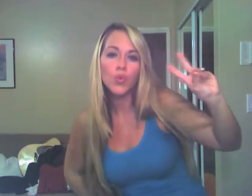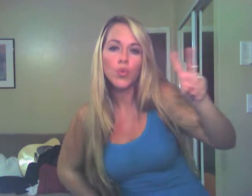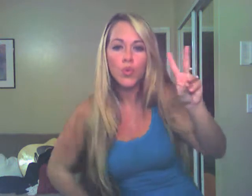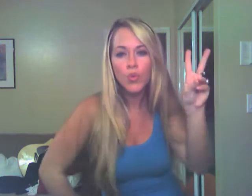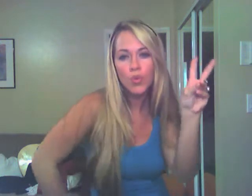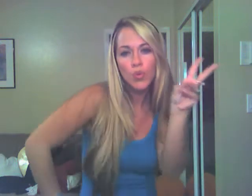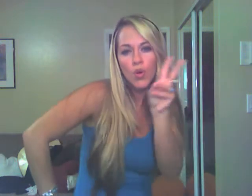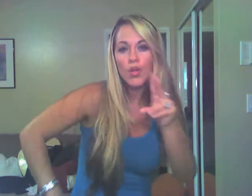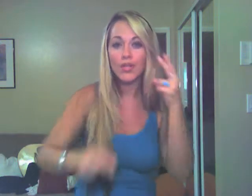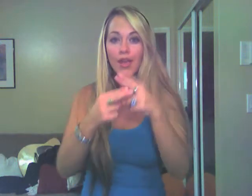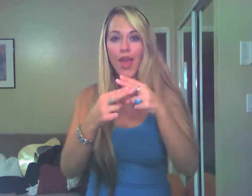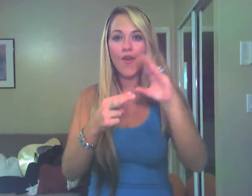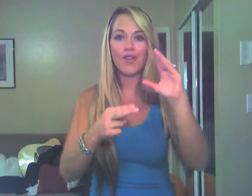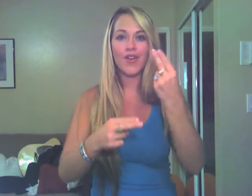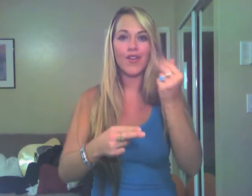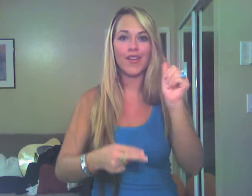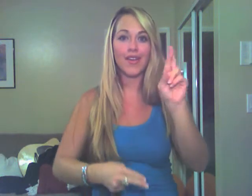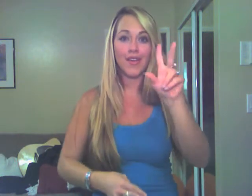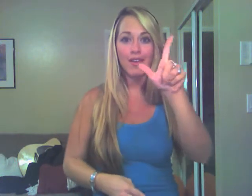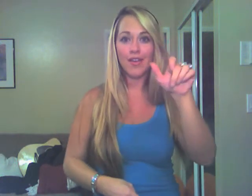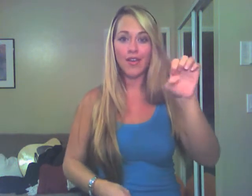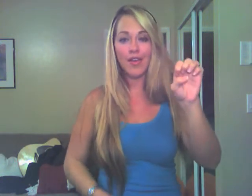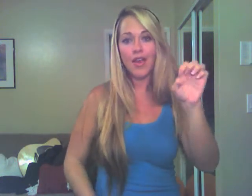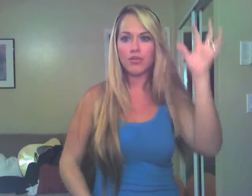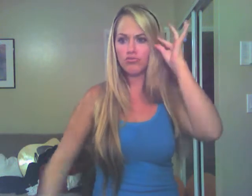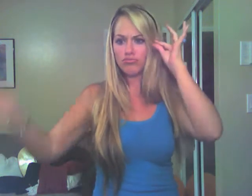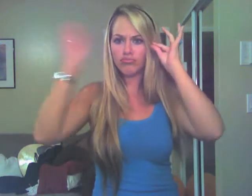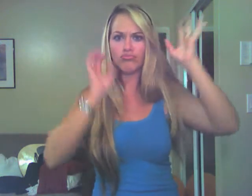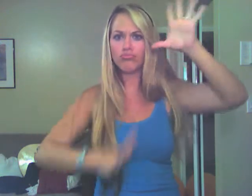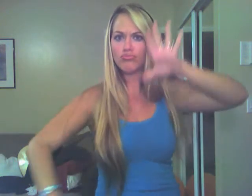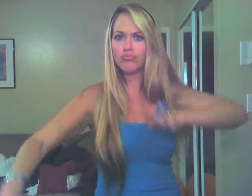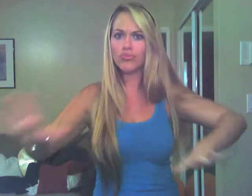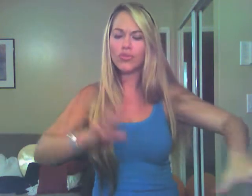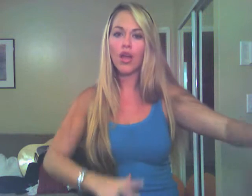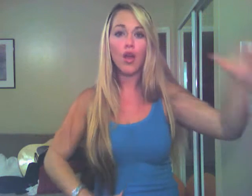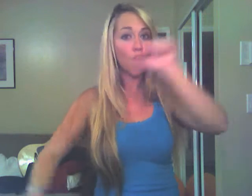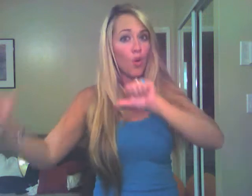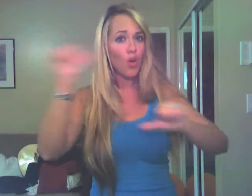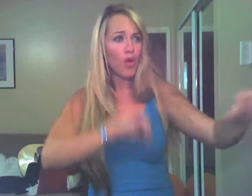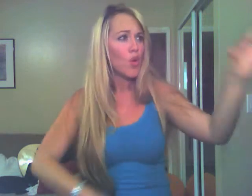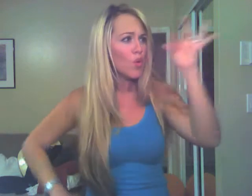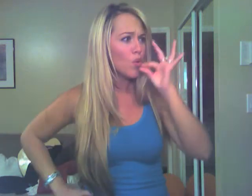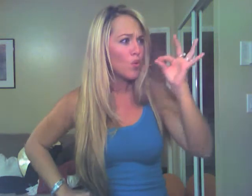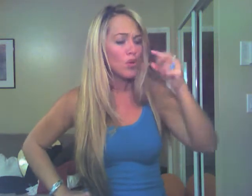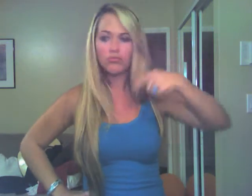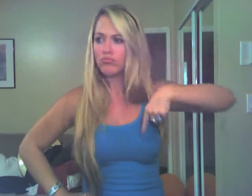hippie dude, turns out his name was Charlie. Her hair, her clothes, her drinking, smoking, had us